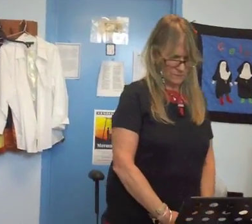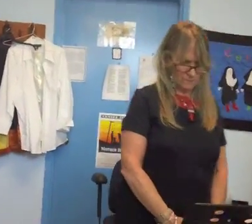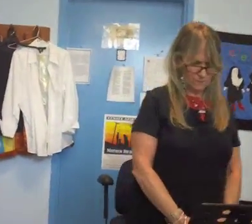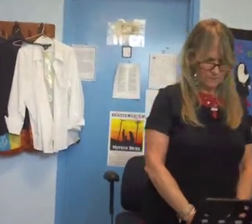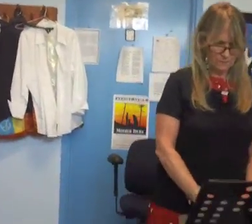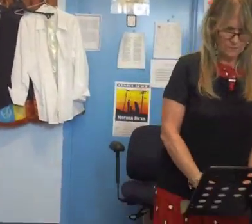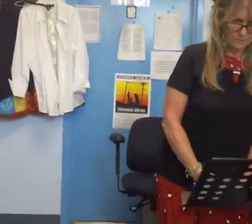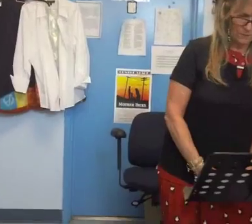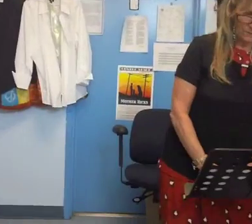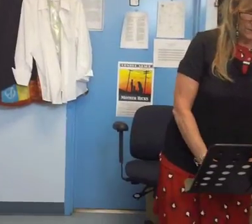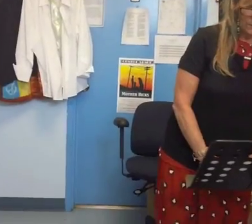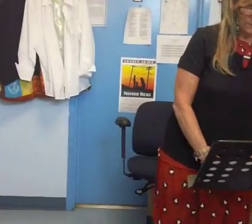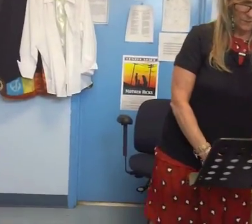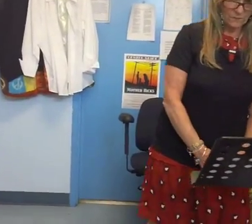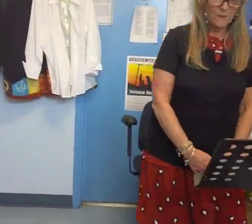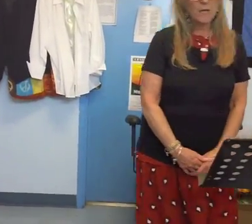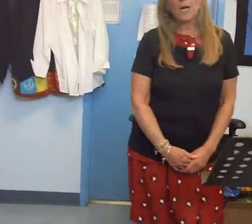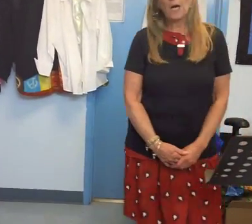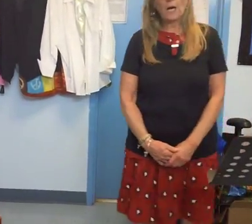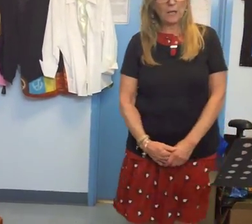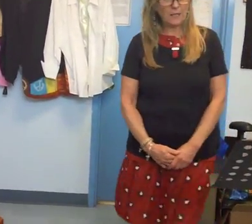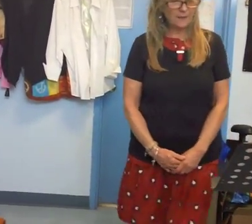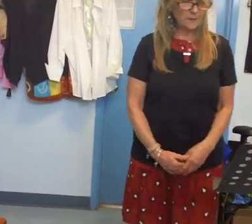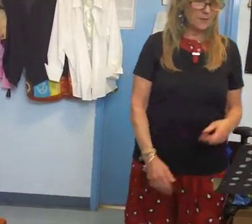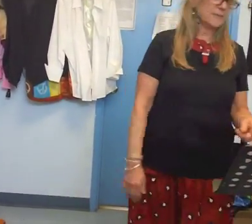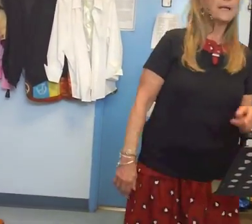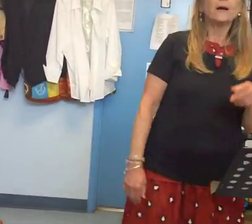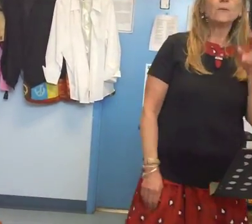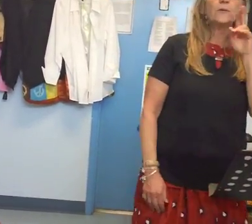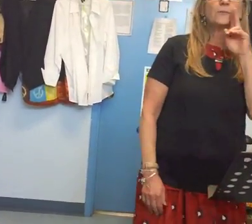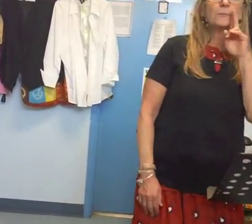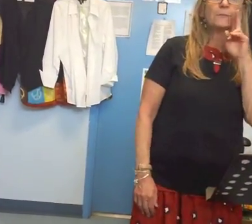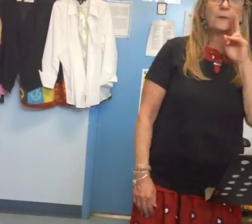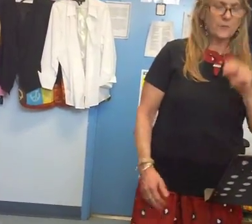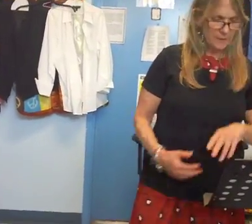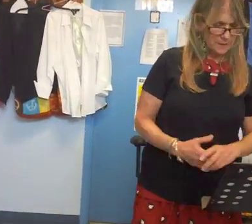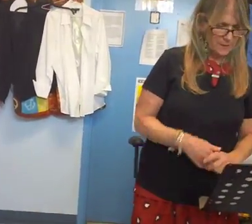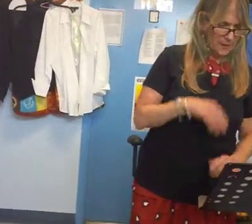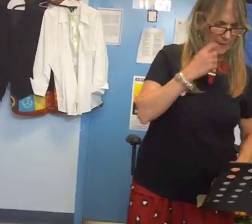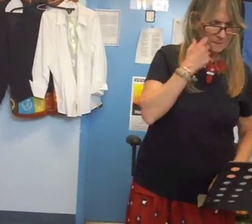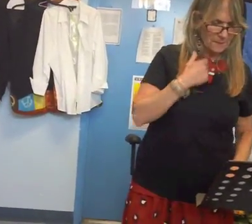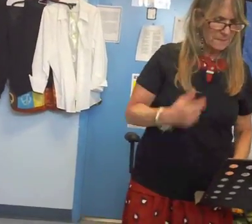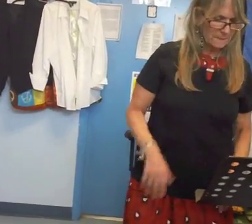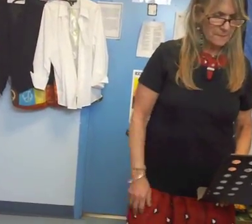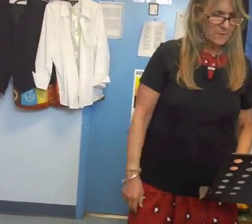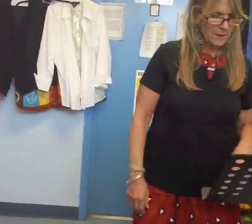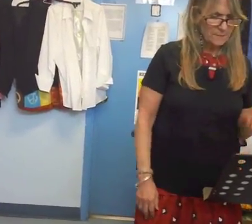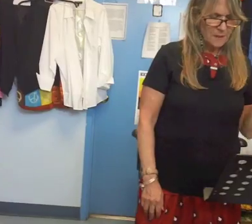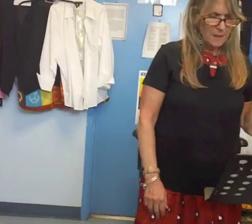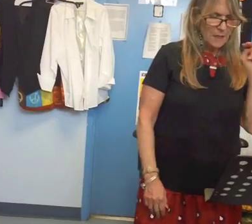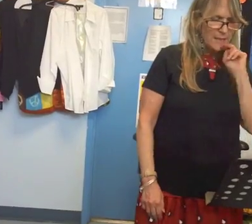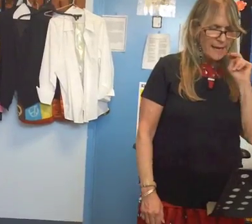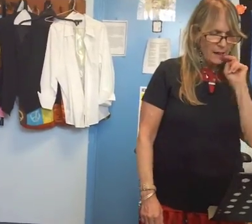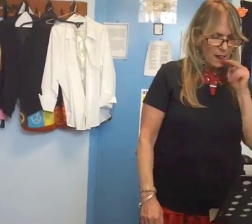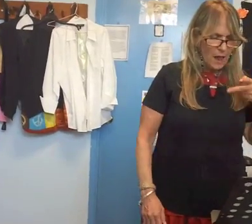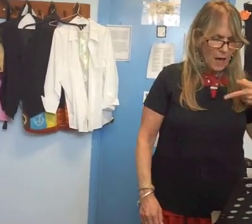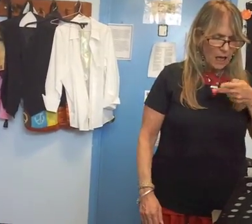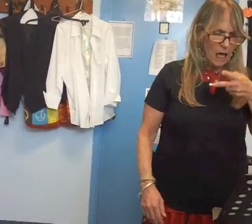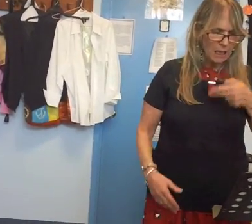page 73 and I think because now we use mother hicks yeah mother hicks yeah now cut